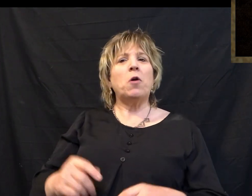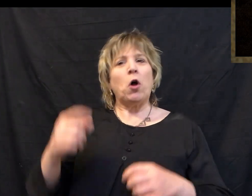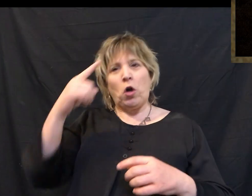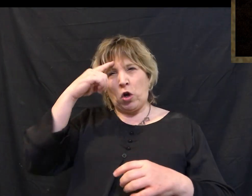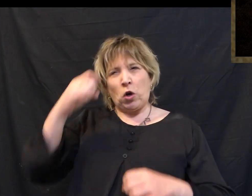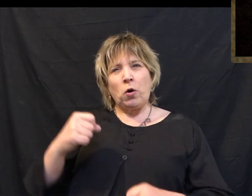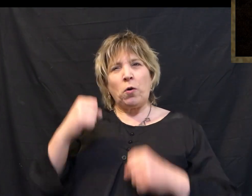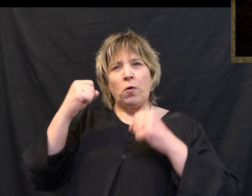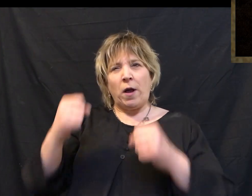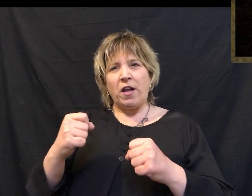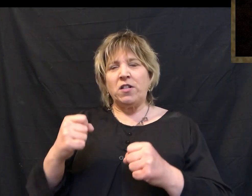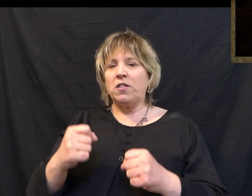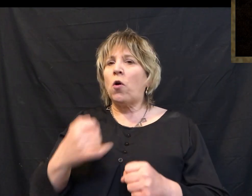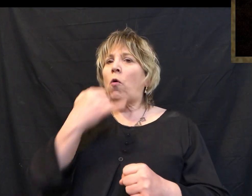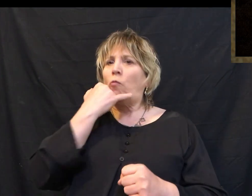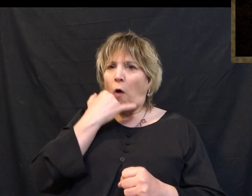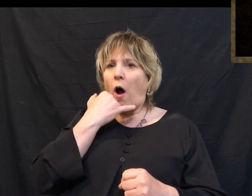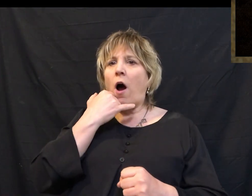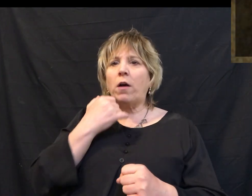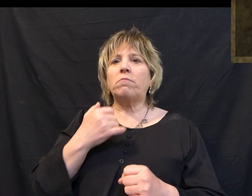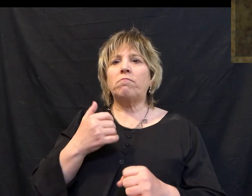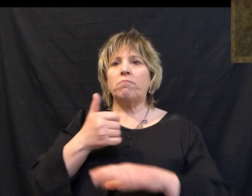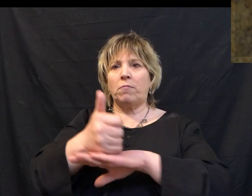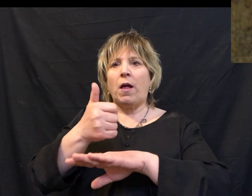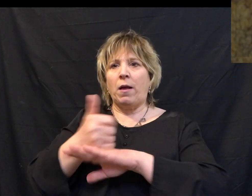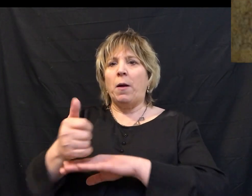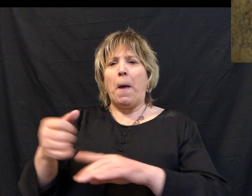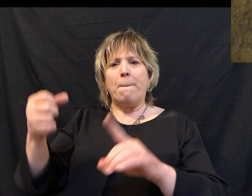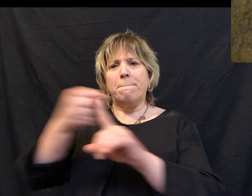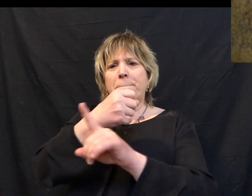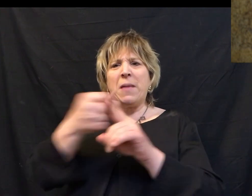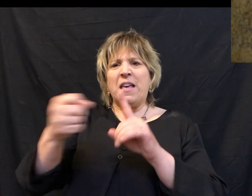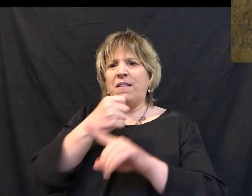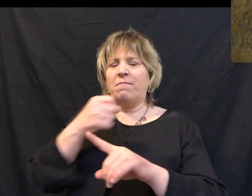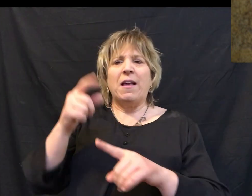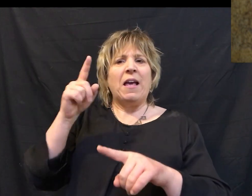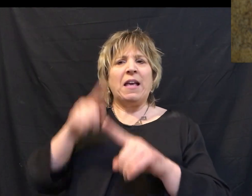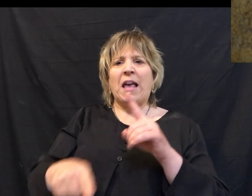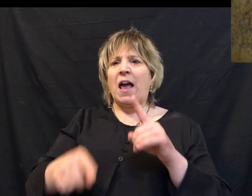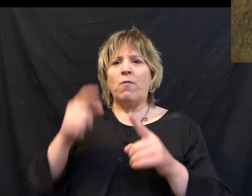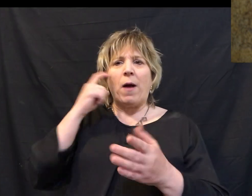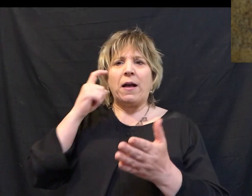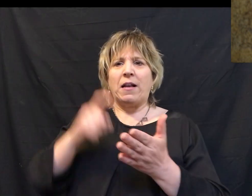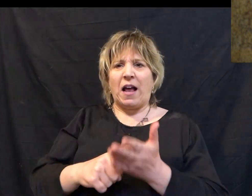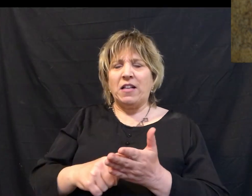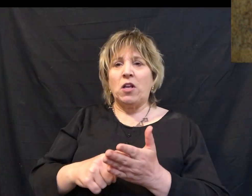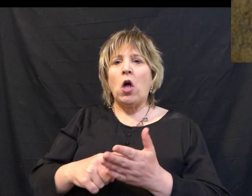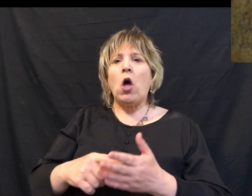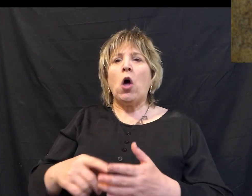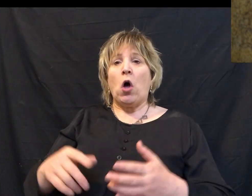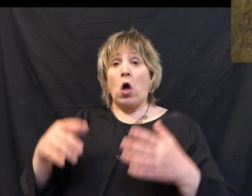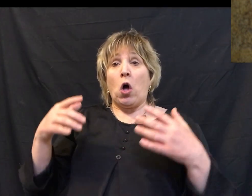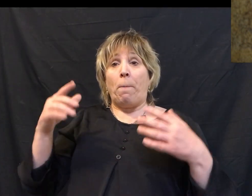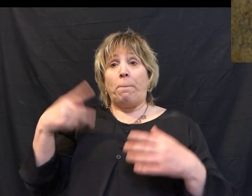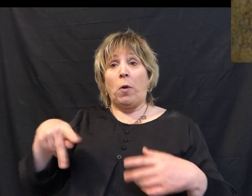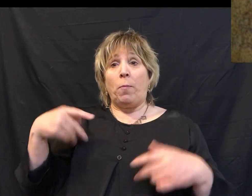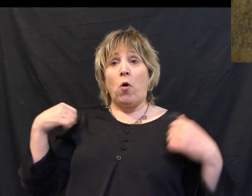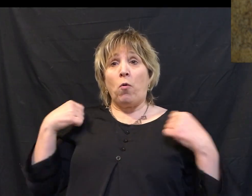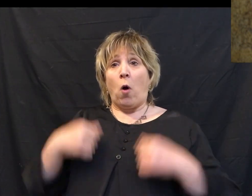courageous under wrongful accusation beaten beyond recognition clothed in a purple robe wearing a crown of